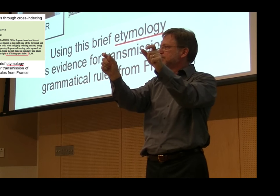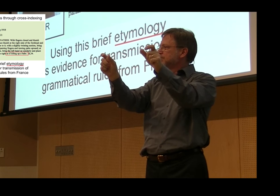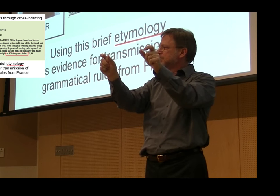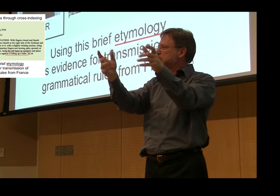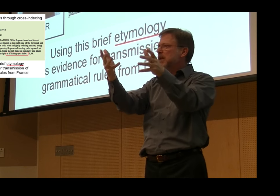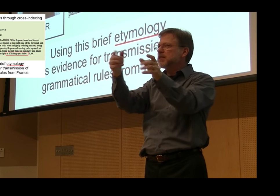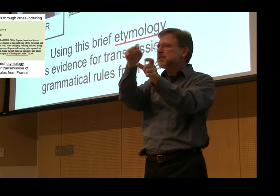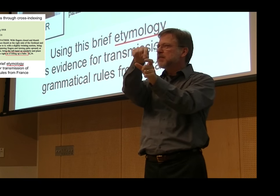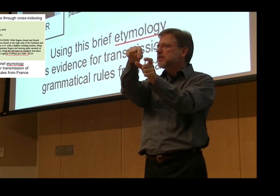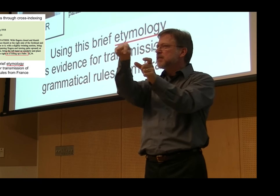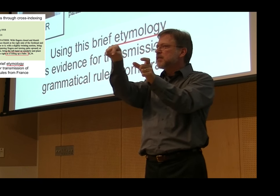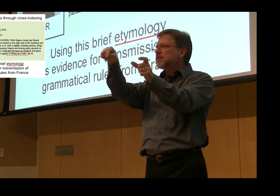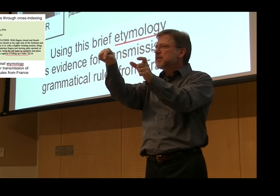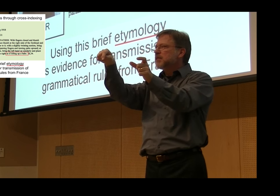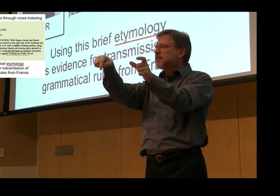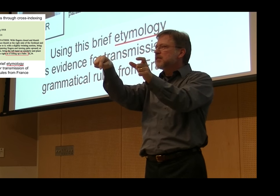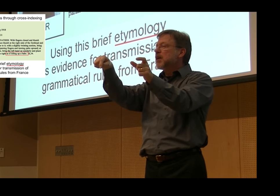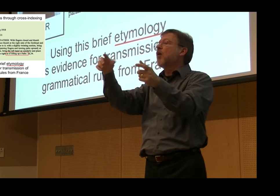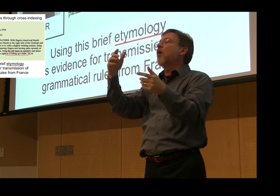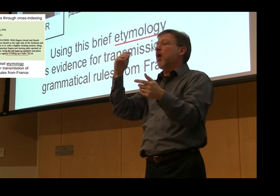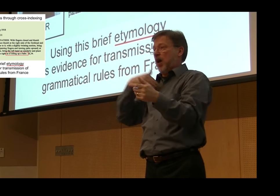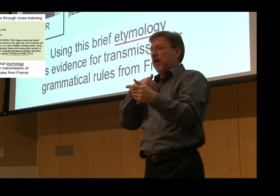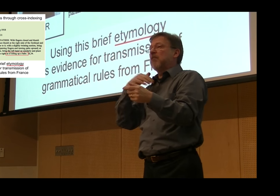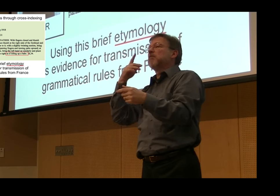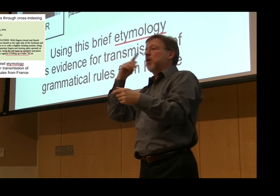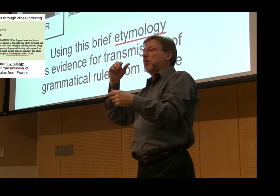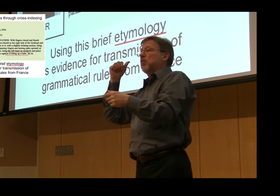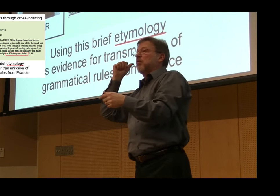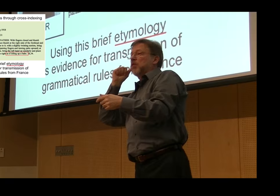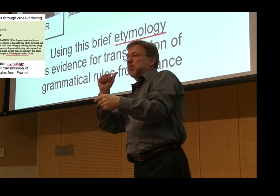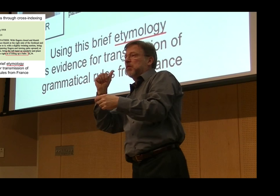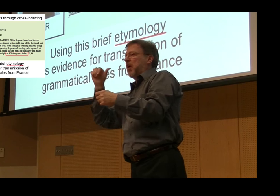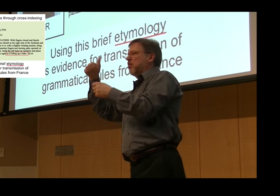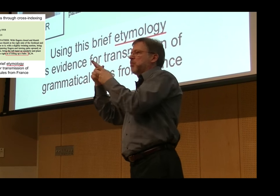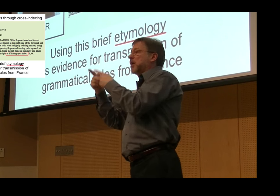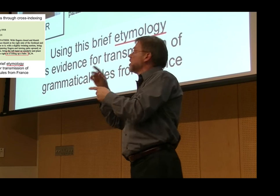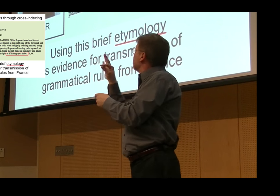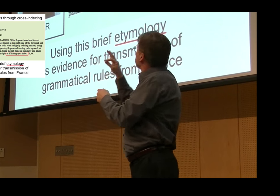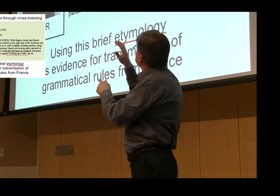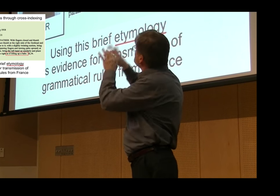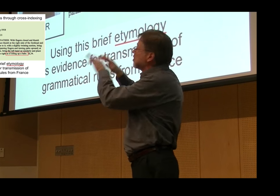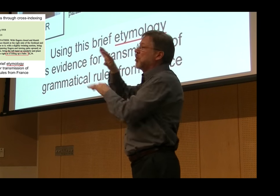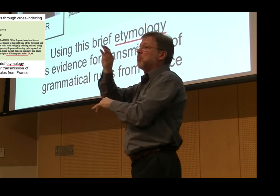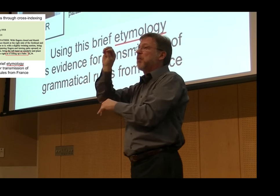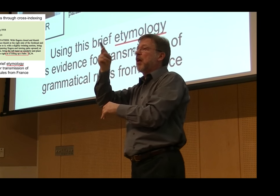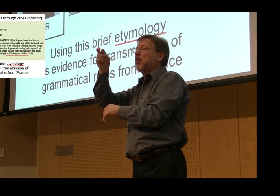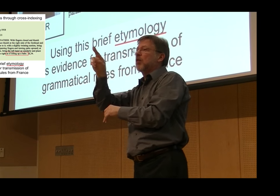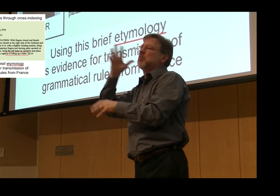language did at that time or in its origins. Indeed, we have in French sign